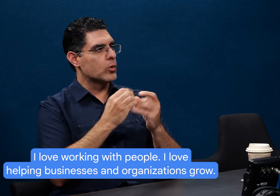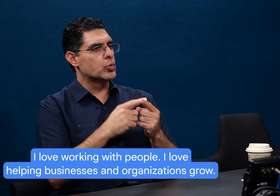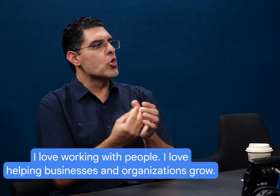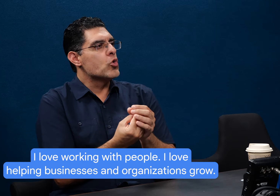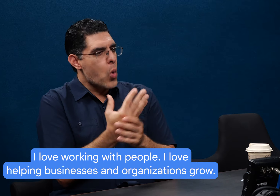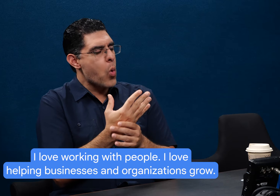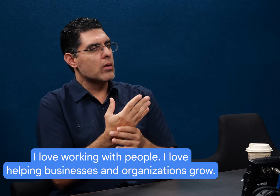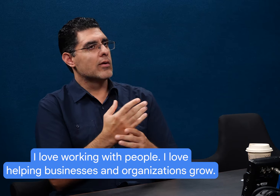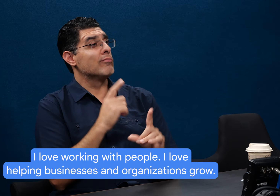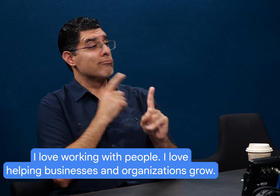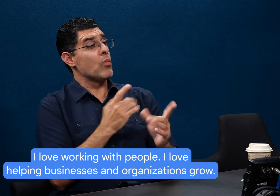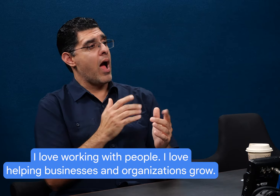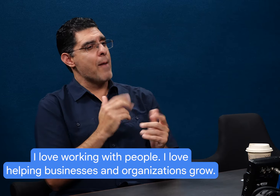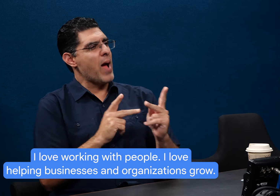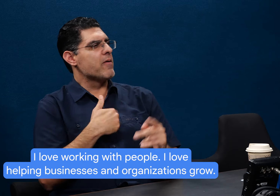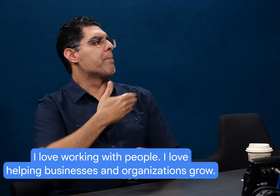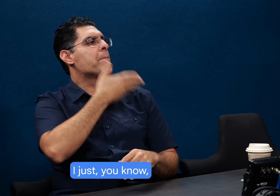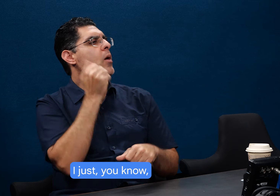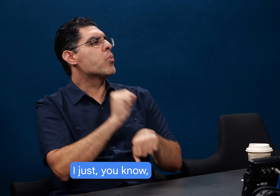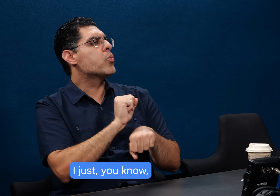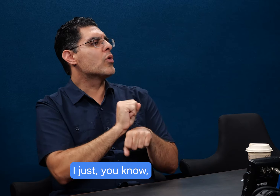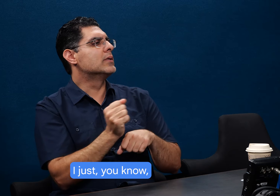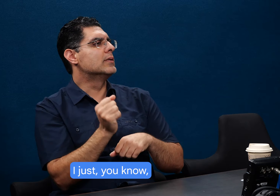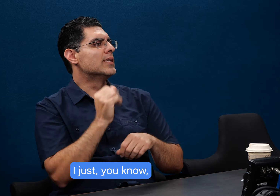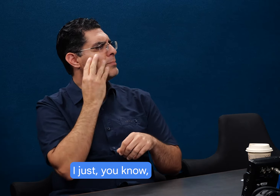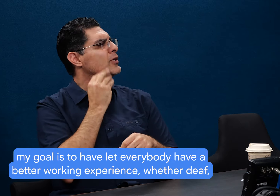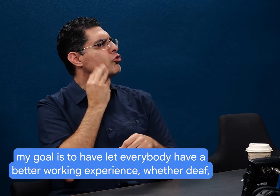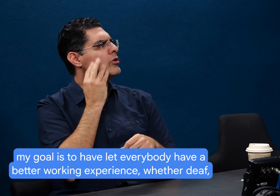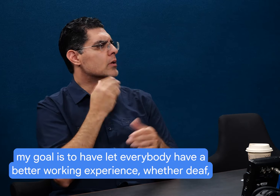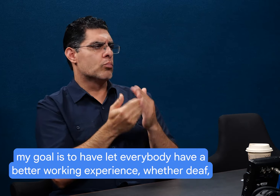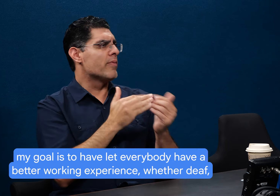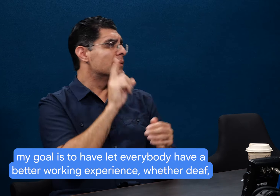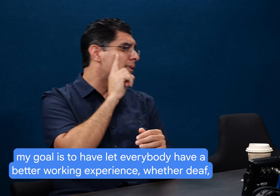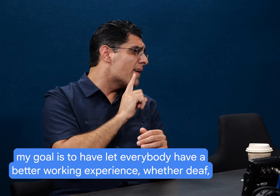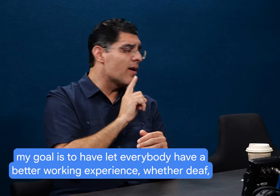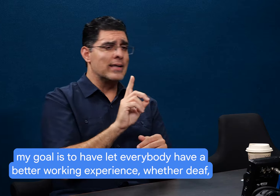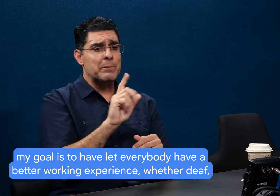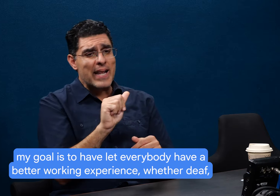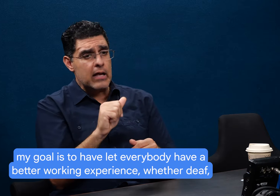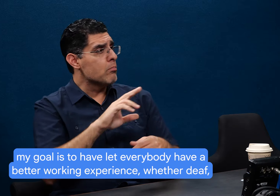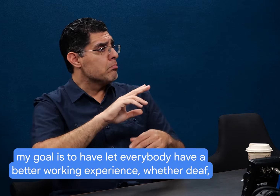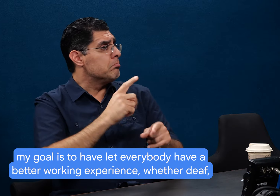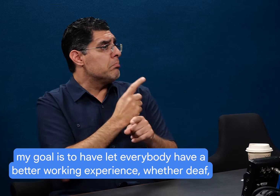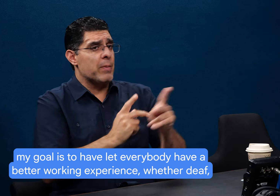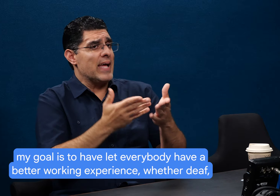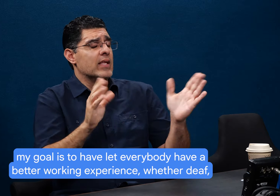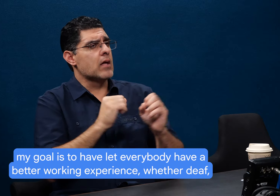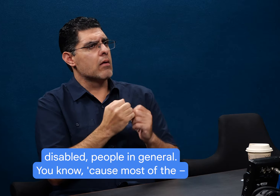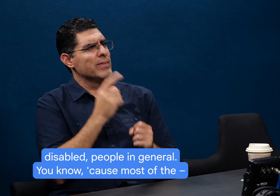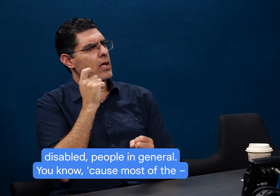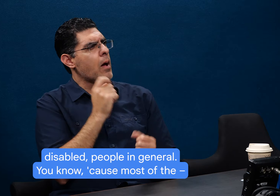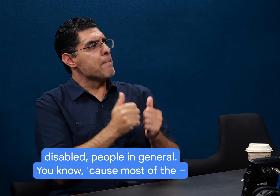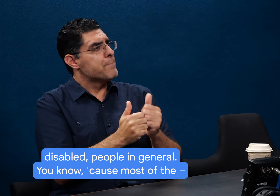love helping businesses or organizations grow. I just, you my goal is to let everybody have a better working experience, whether deaf,